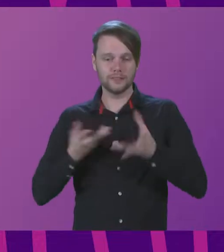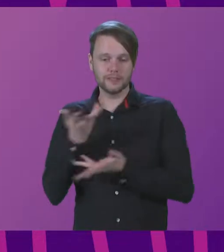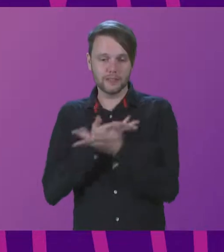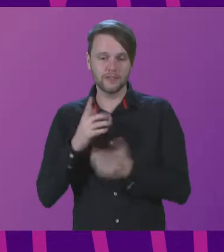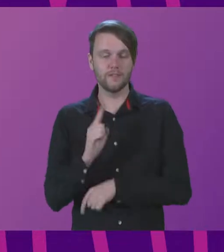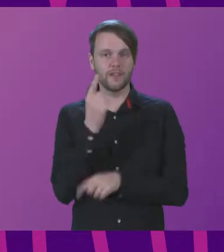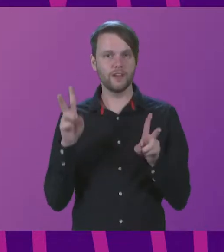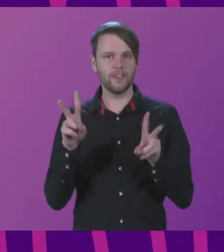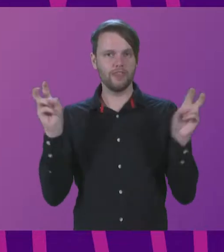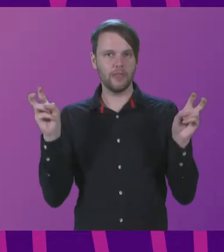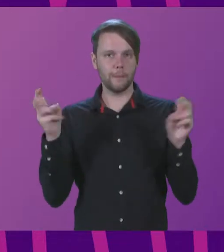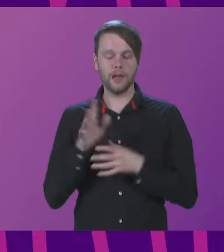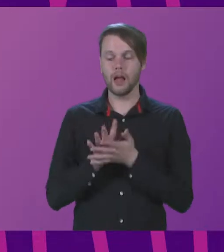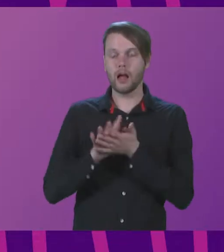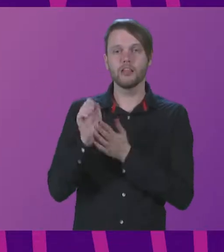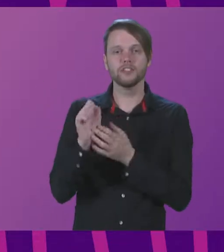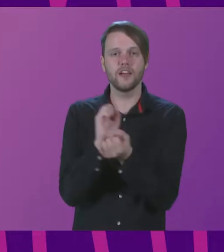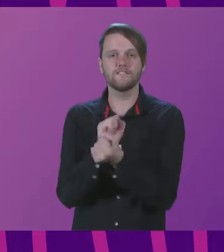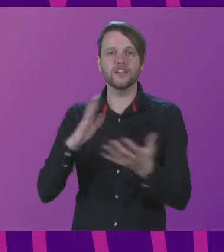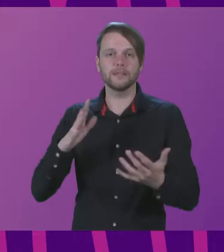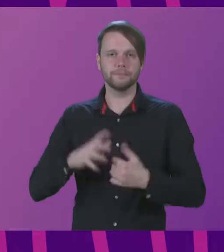theme of this year's summit, Culture and Freedom.